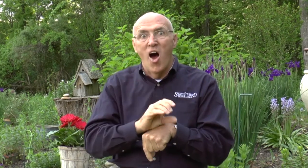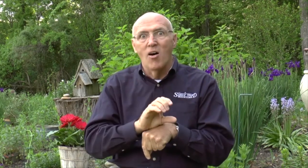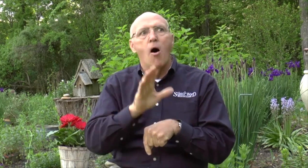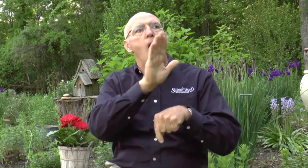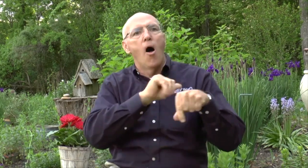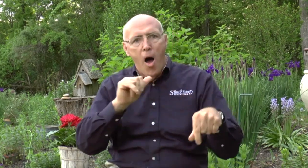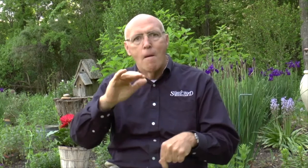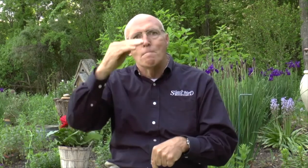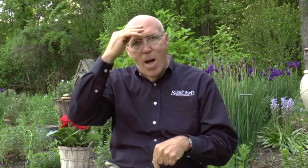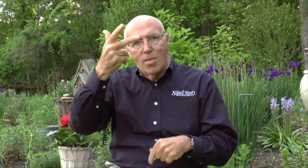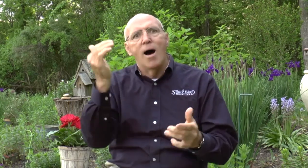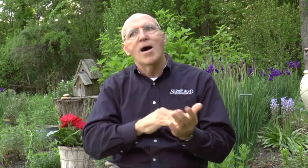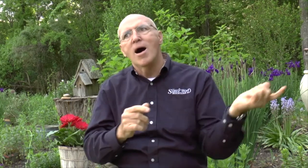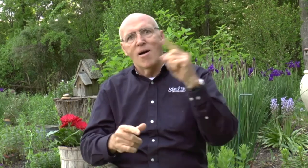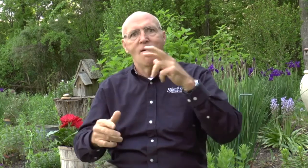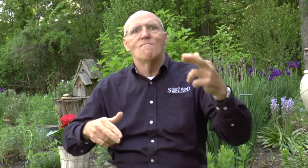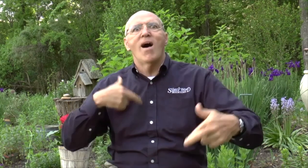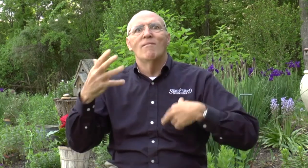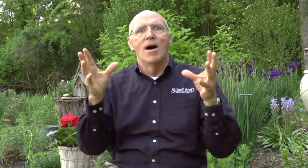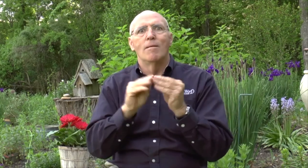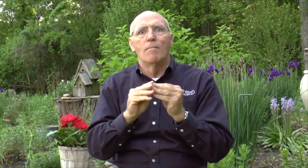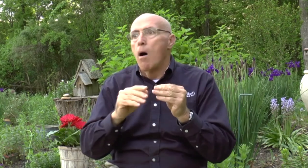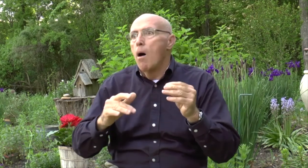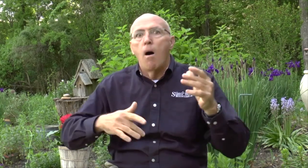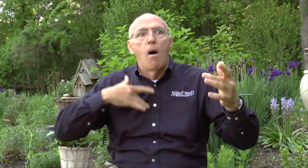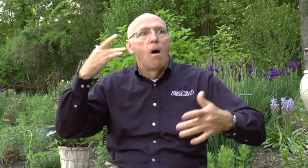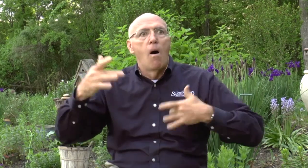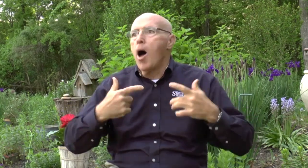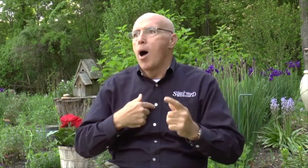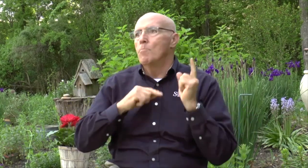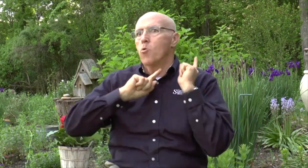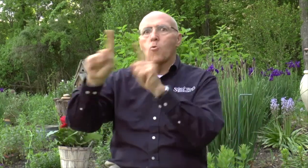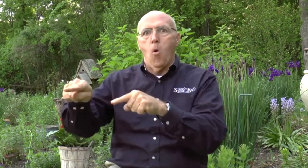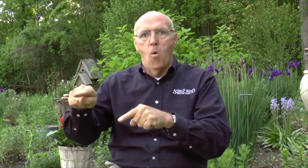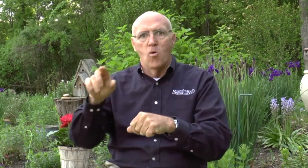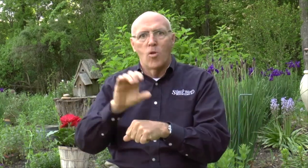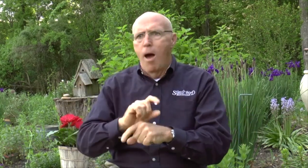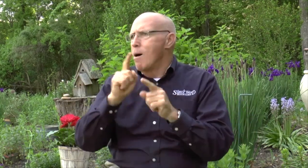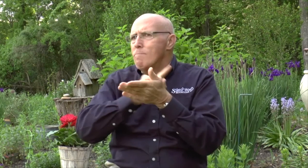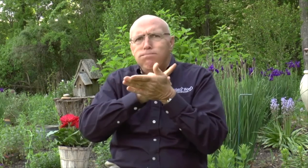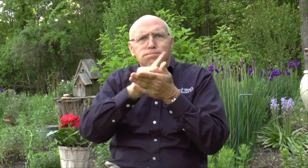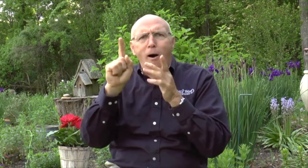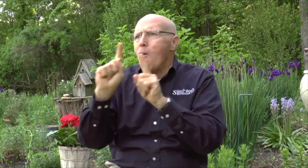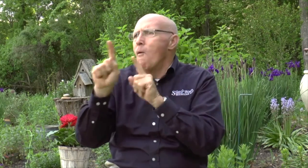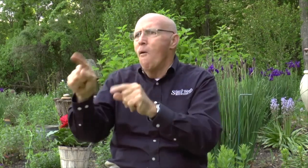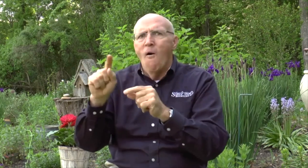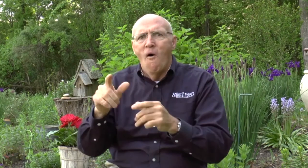same church called me again. They called Bill Rice III to come back for revival meetings. Oh, I was so excited. I went back to the church the whole